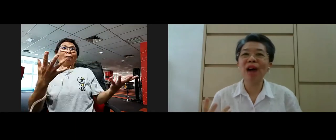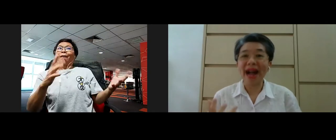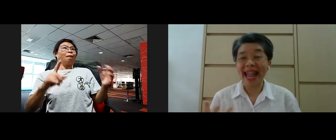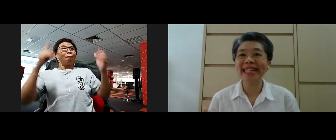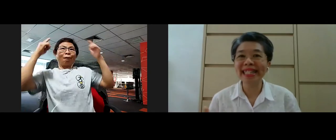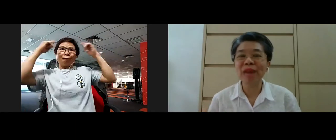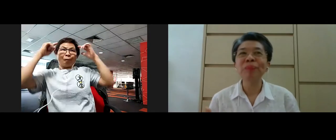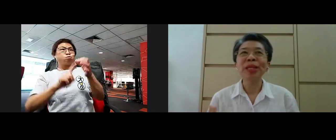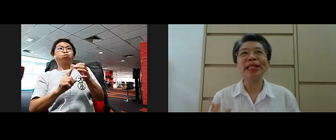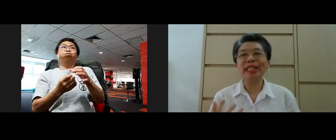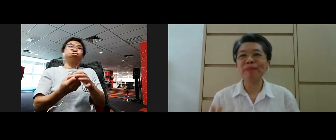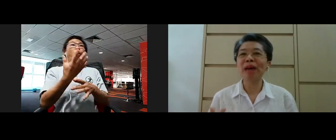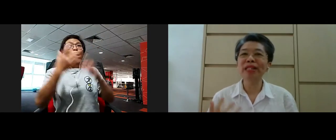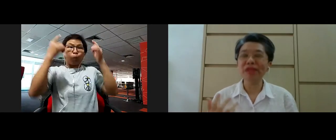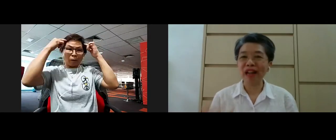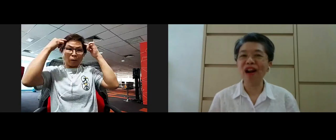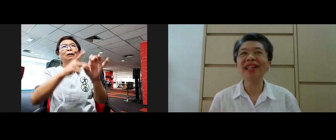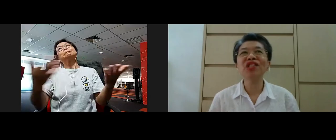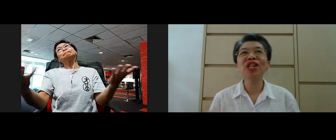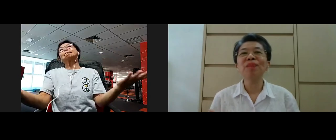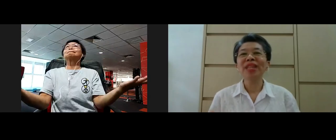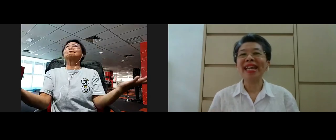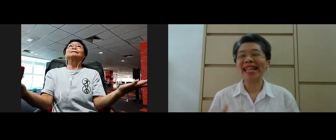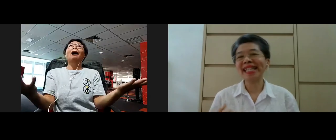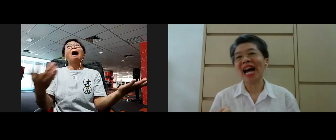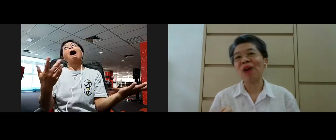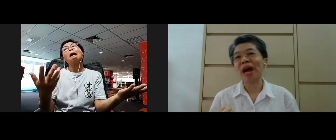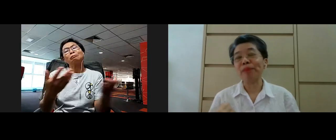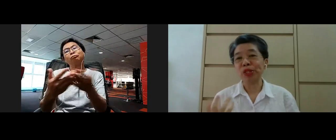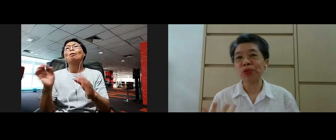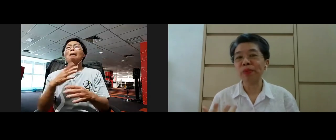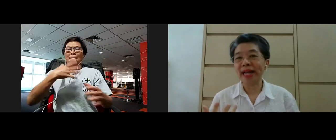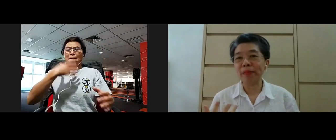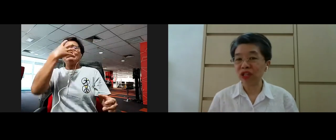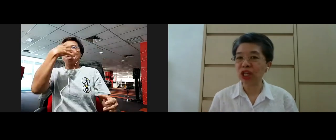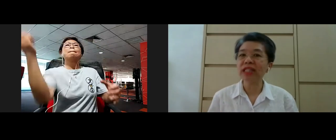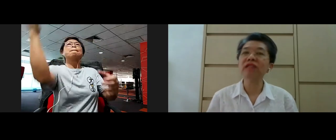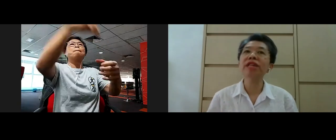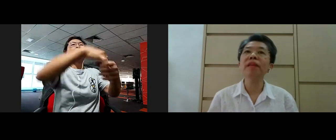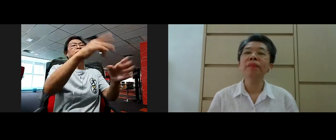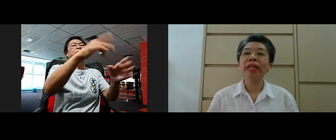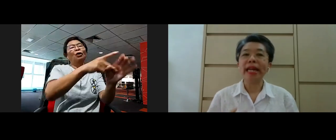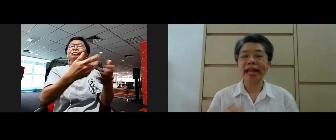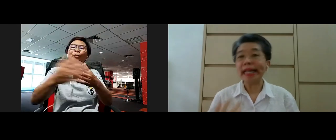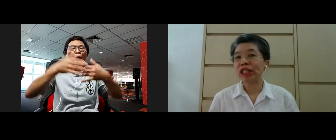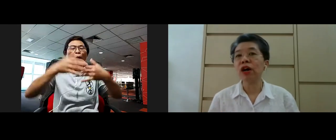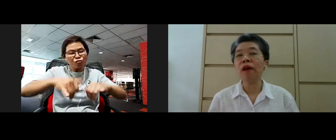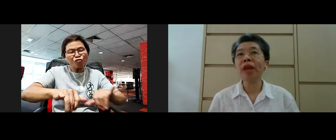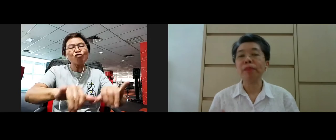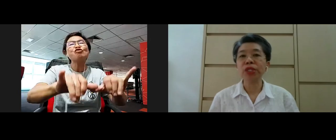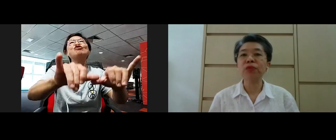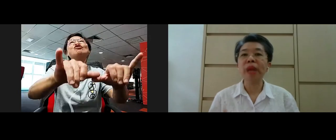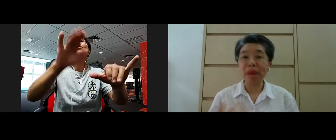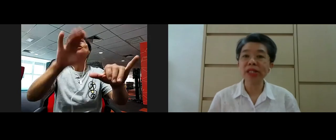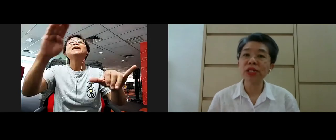Yeah, somehow, I ended up in the Department of Psychology, and that's how I pursued my bachelor's degree. And then later